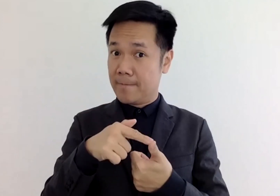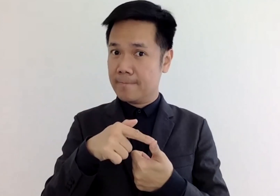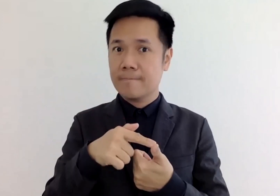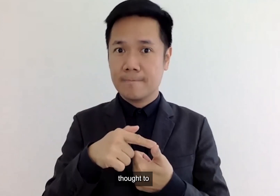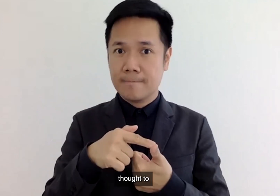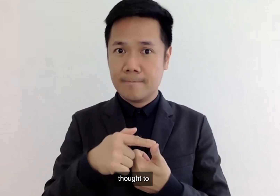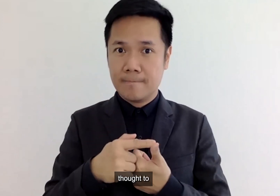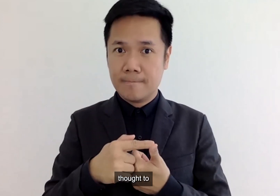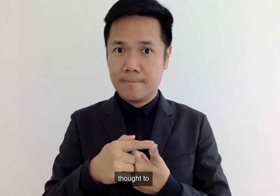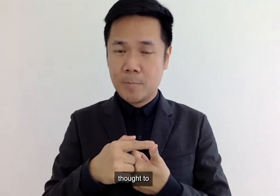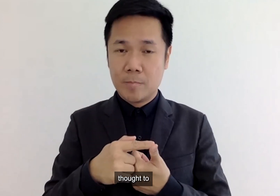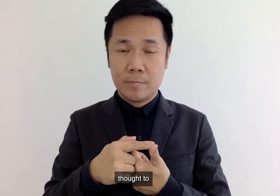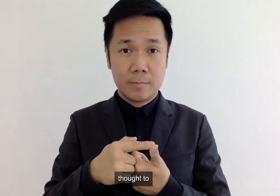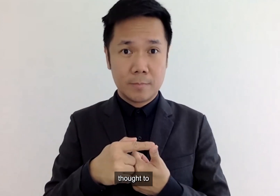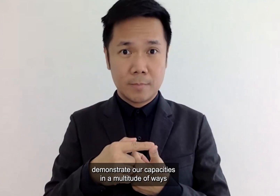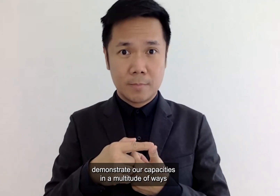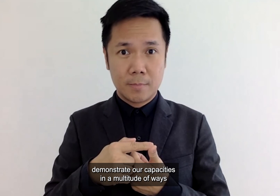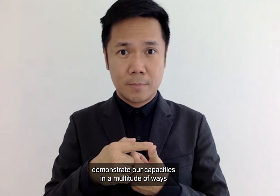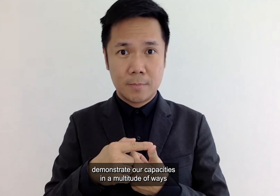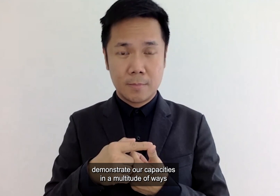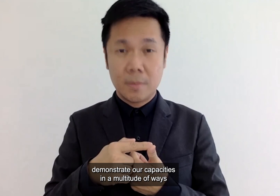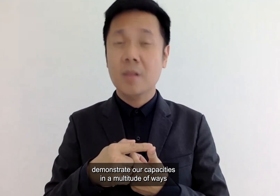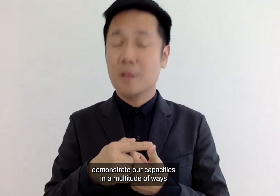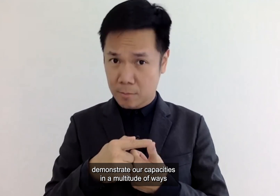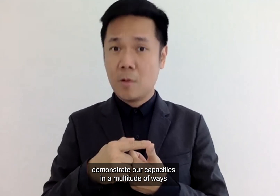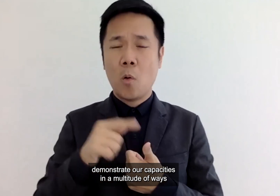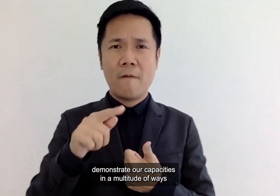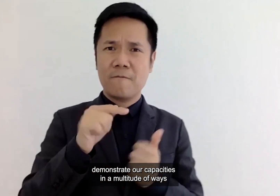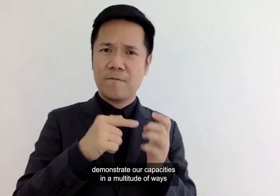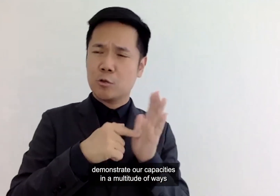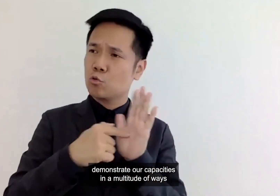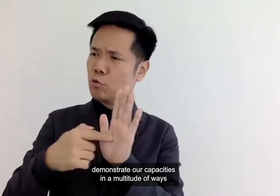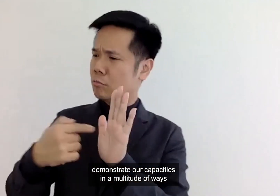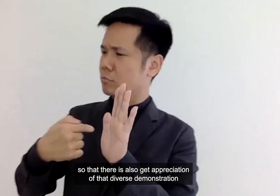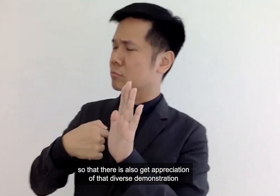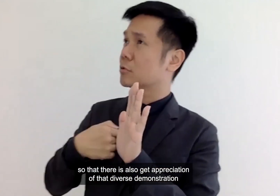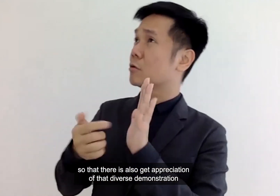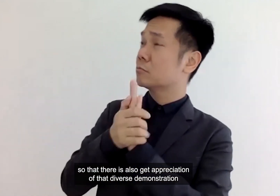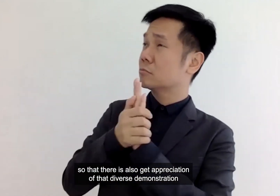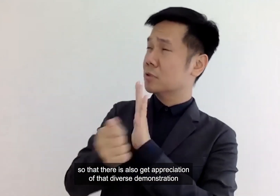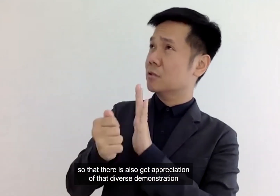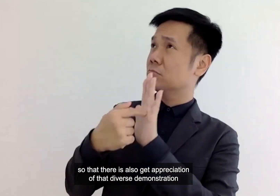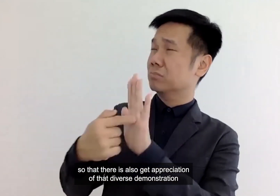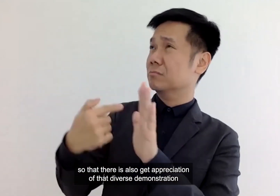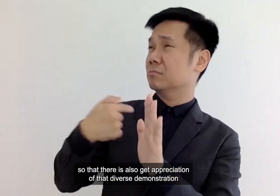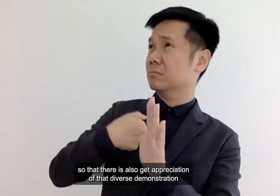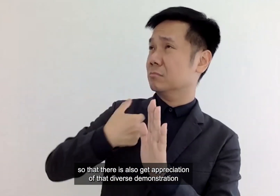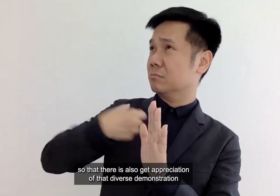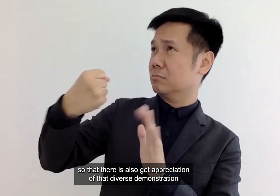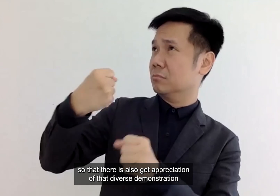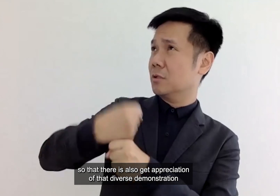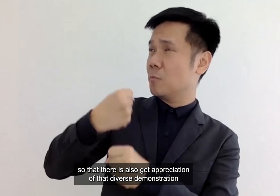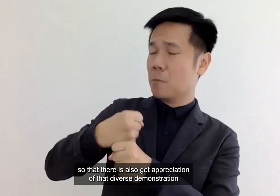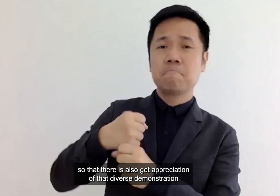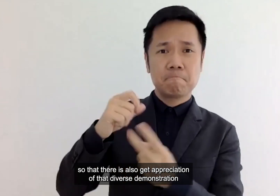uh thought to uh demonstrate our capacities in a multitude of ways so that there's also a greater appreciation